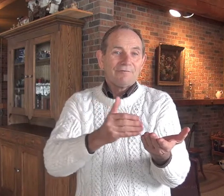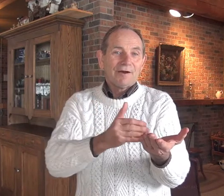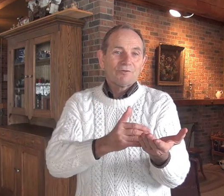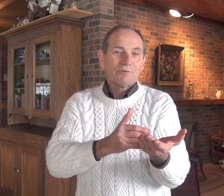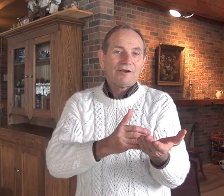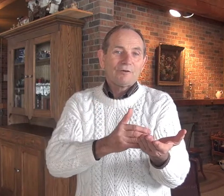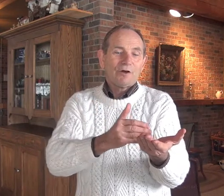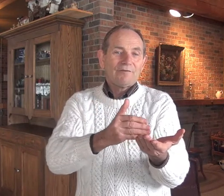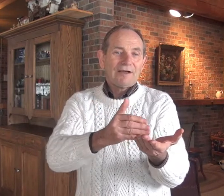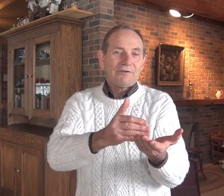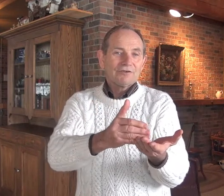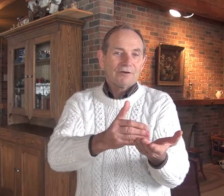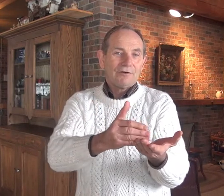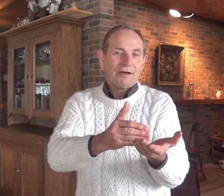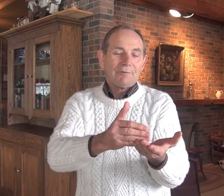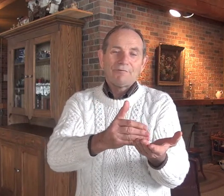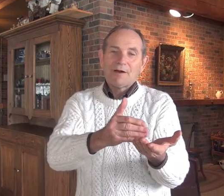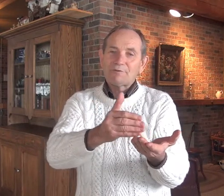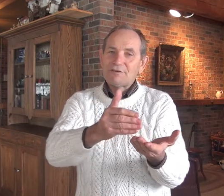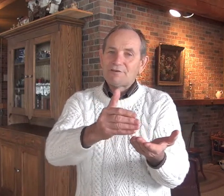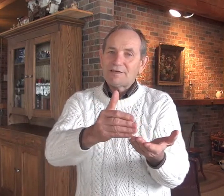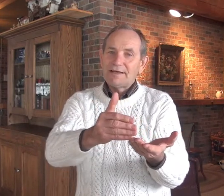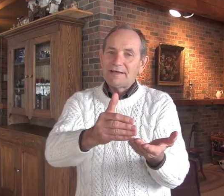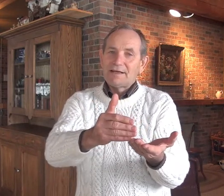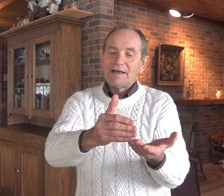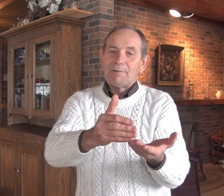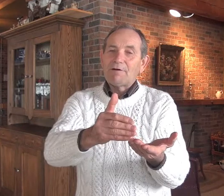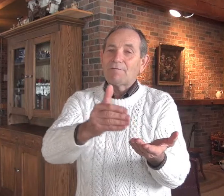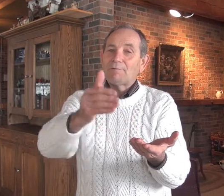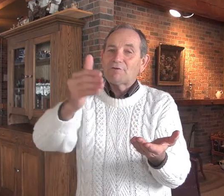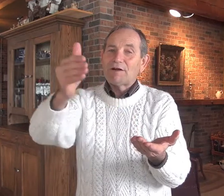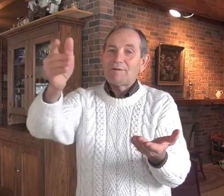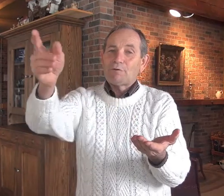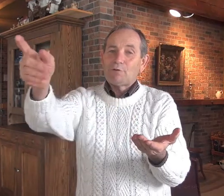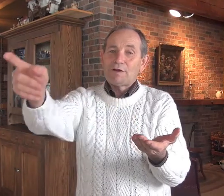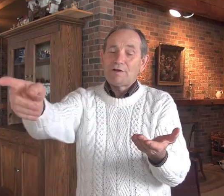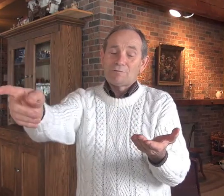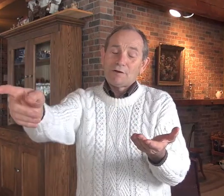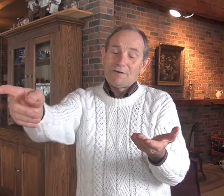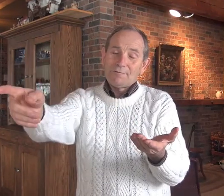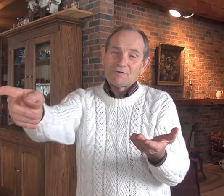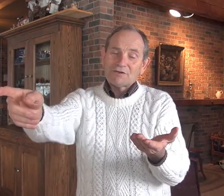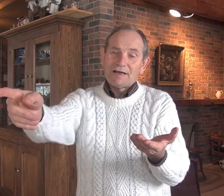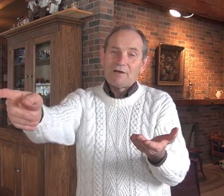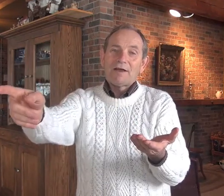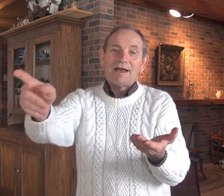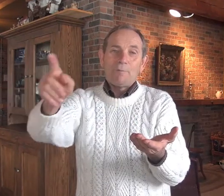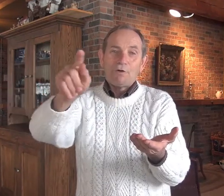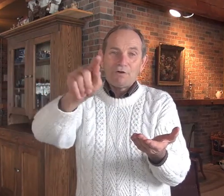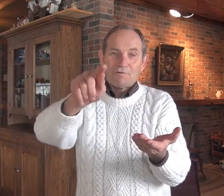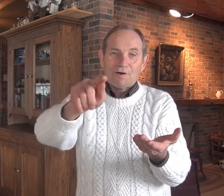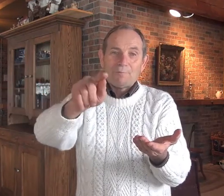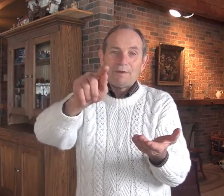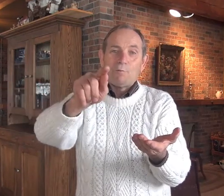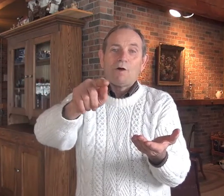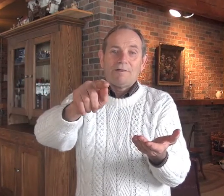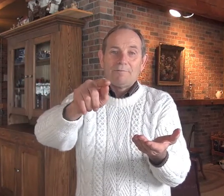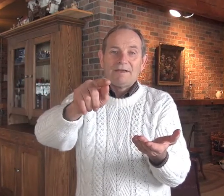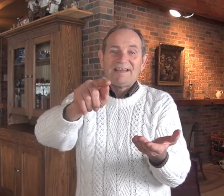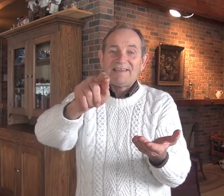farms were here 25 years ago? How many farms are here today? How many farms are going to be here 20 years, 25 years from now? And will your farm be one of them? And